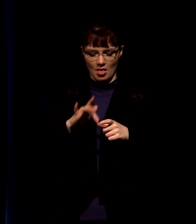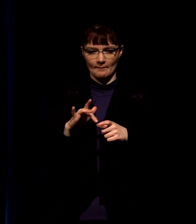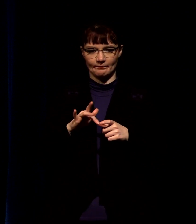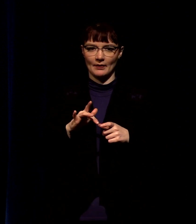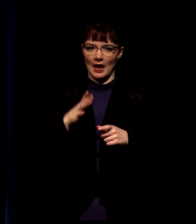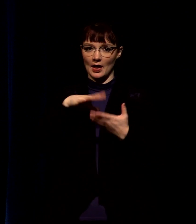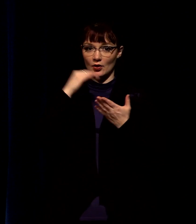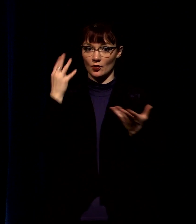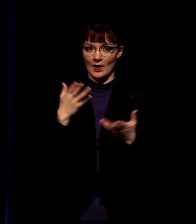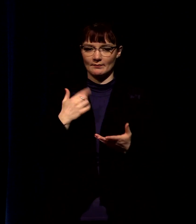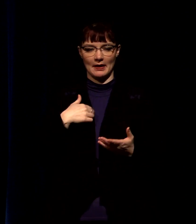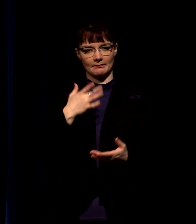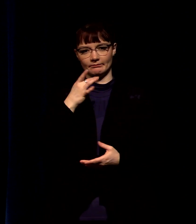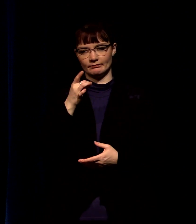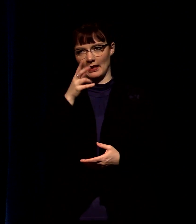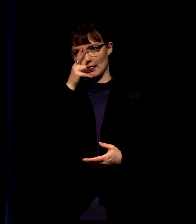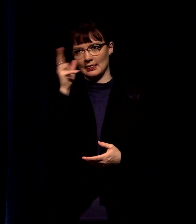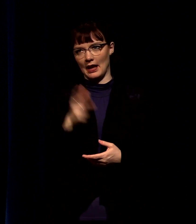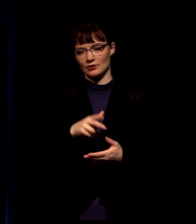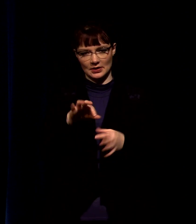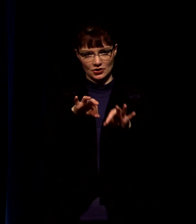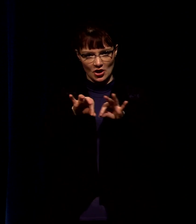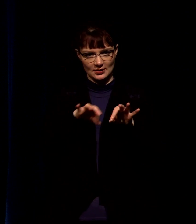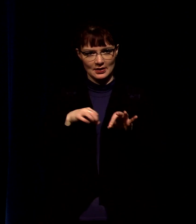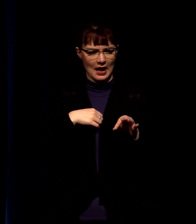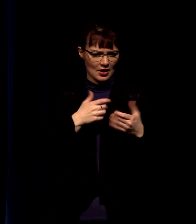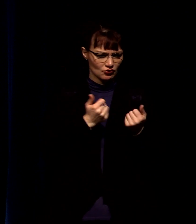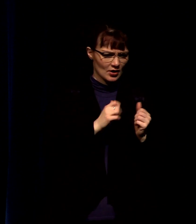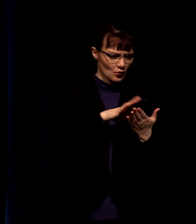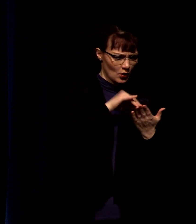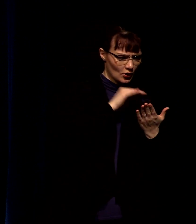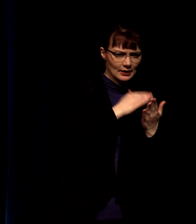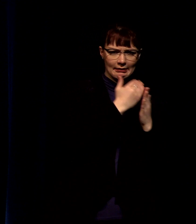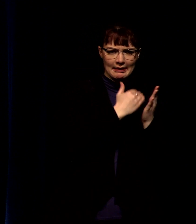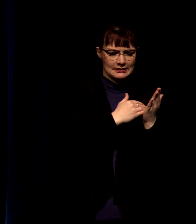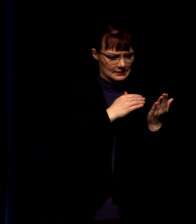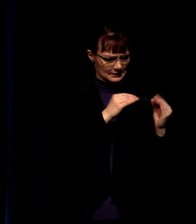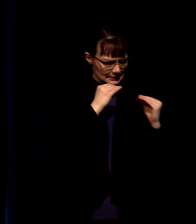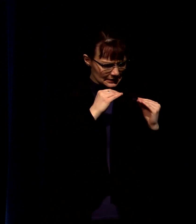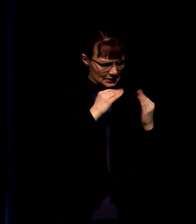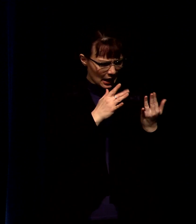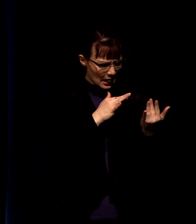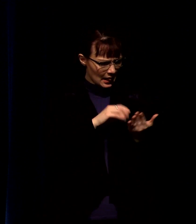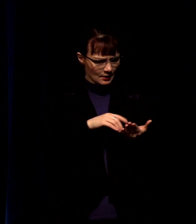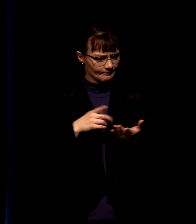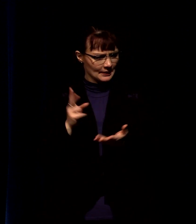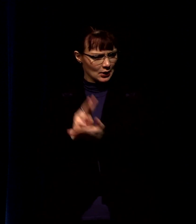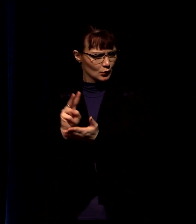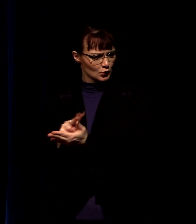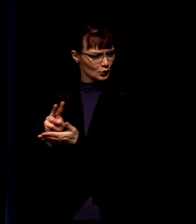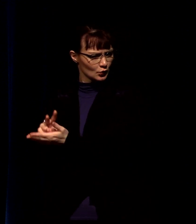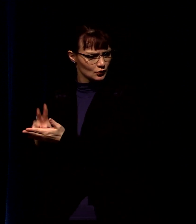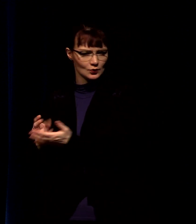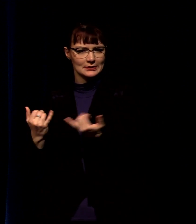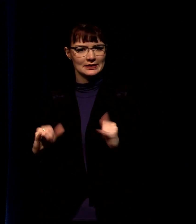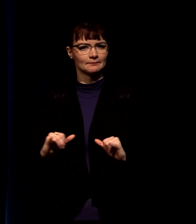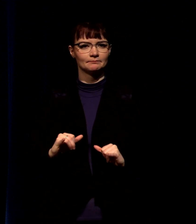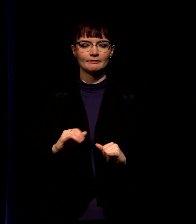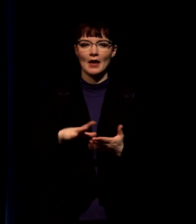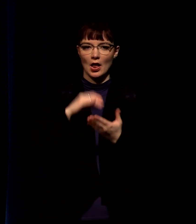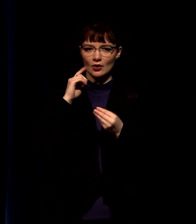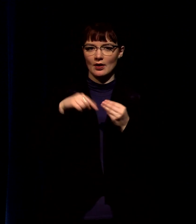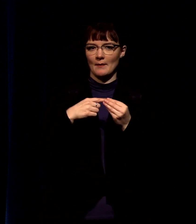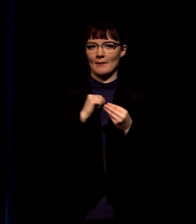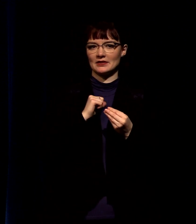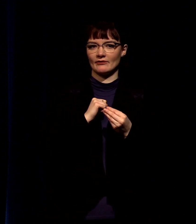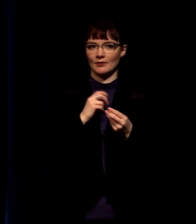at chess like i'm horrible i even do the little lessons and stuff and it's not helping i continually lose i've learned about myself that i'm a